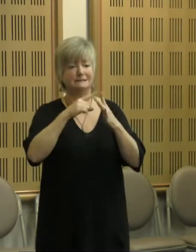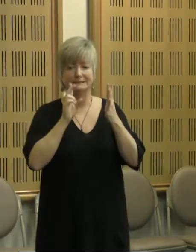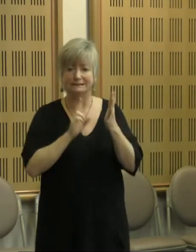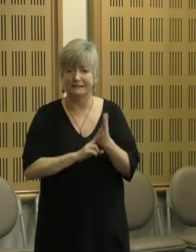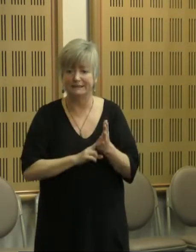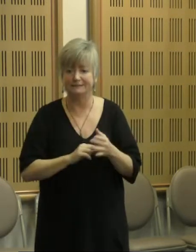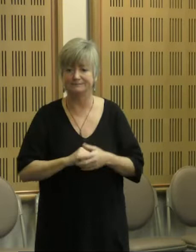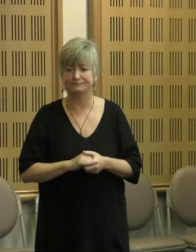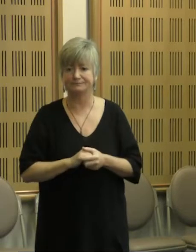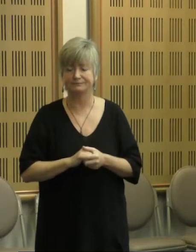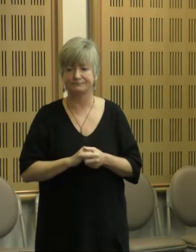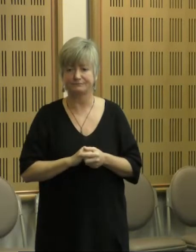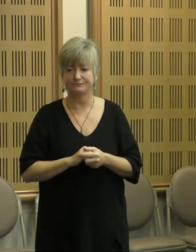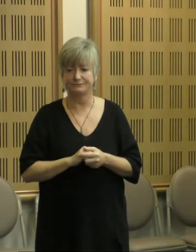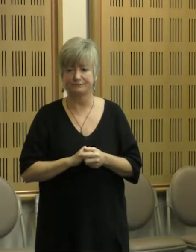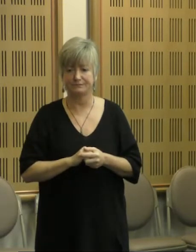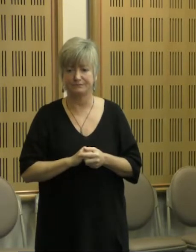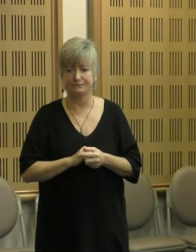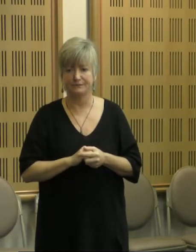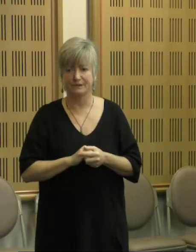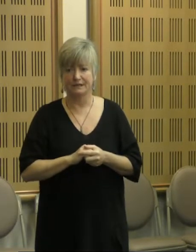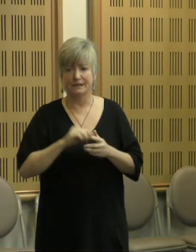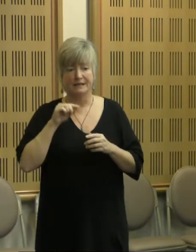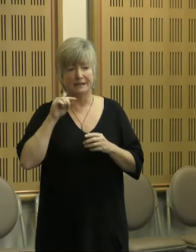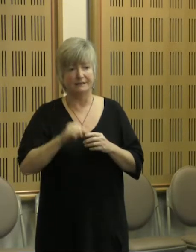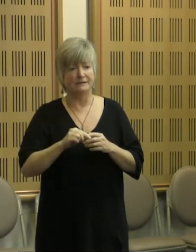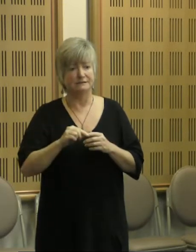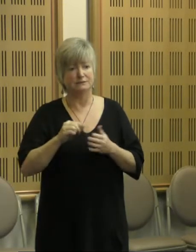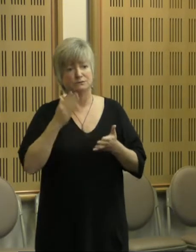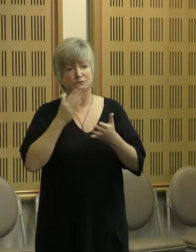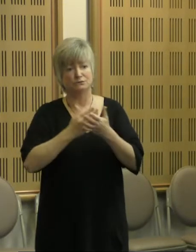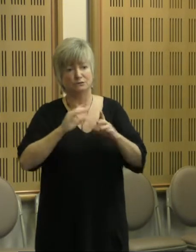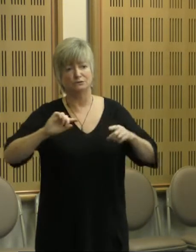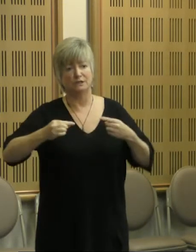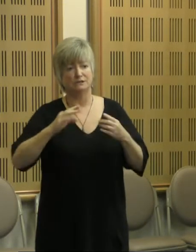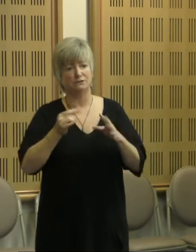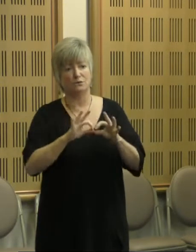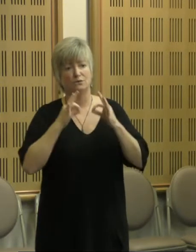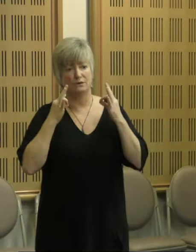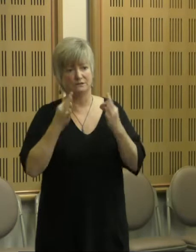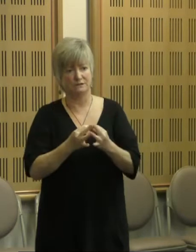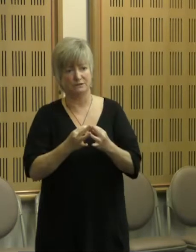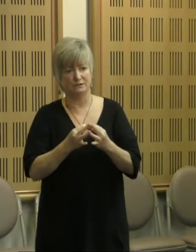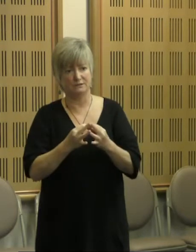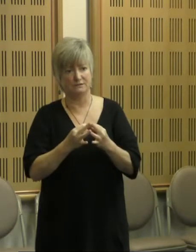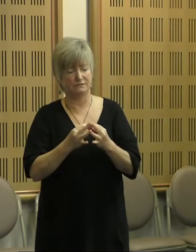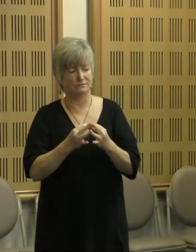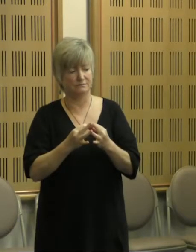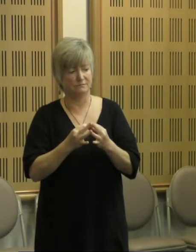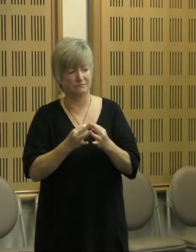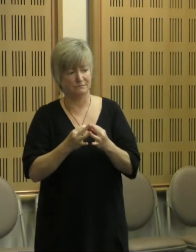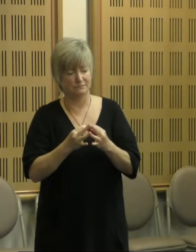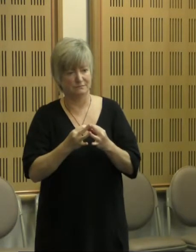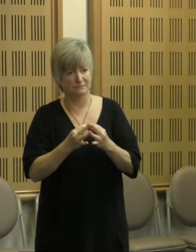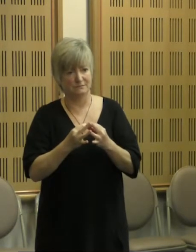So this presents an actual and philosophical challenge for organisations and schemes which are enmeshed in the whole assumed collection of